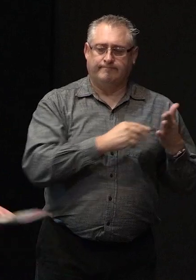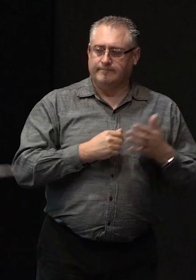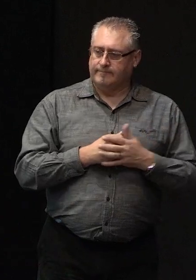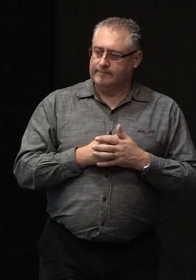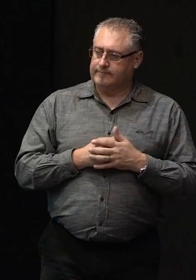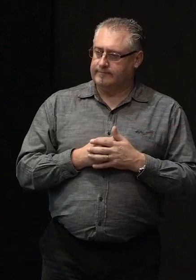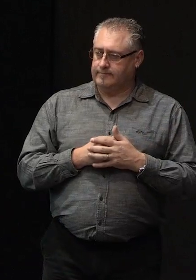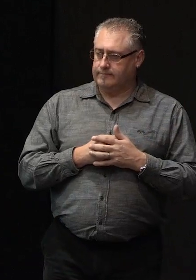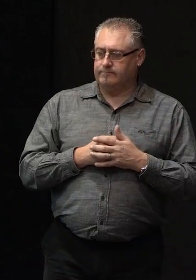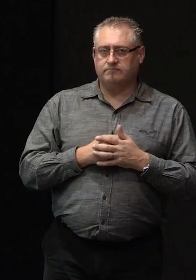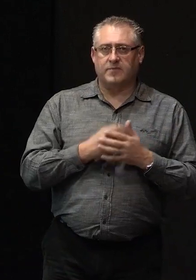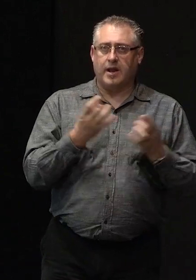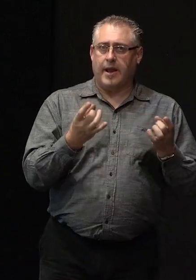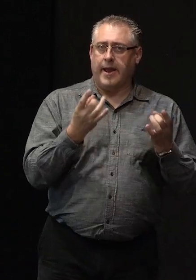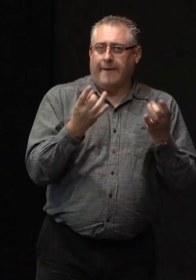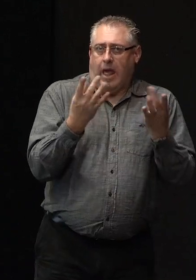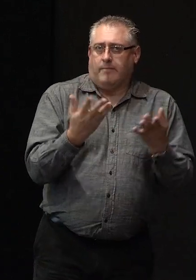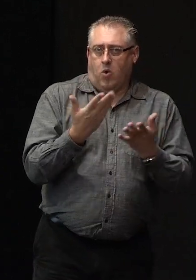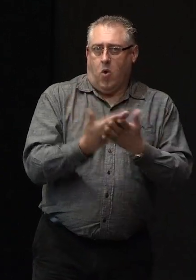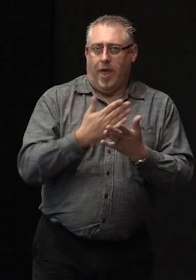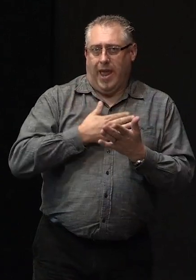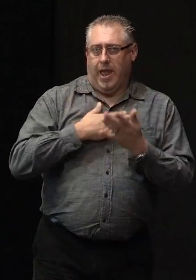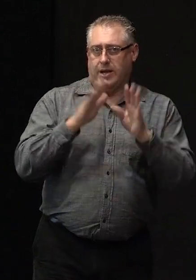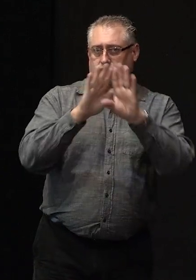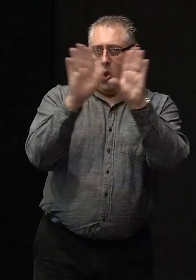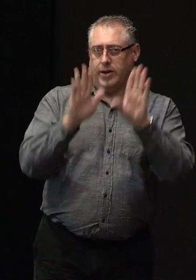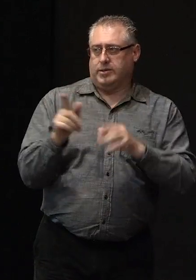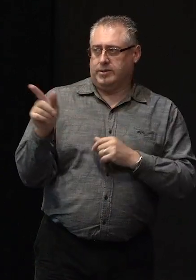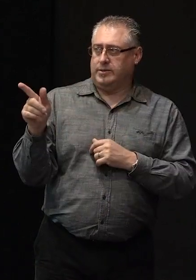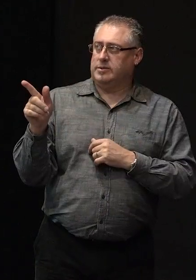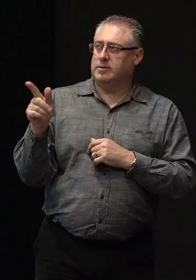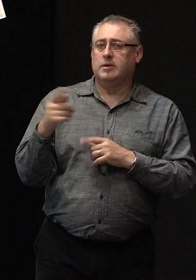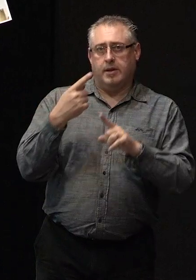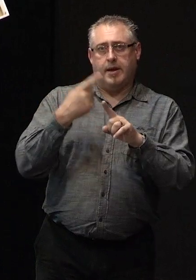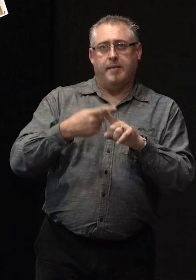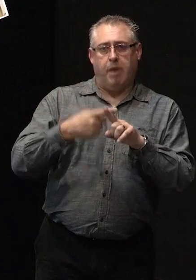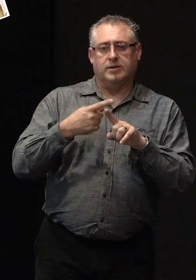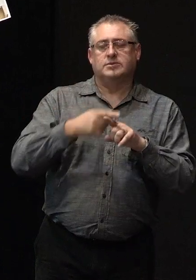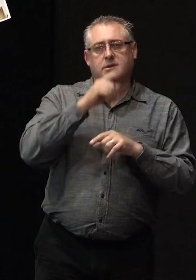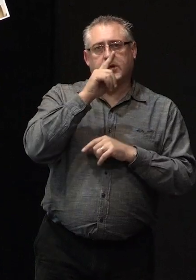that are available on our site and also available